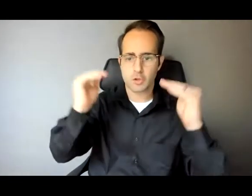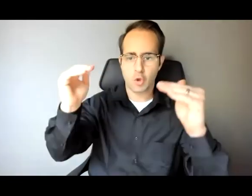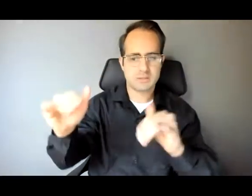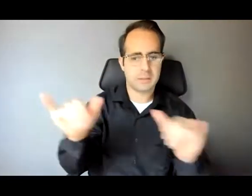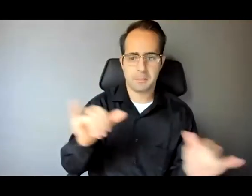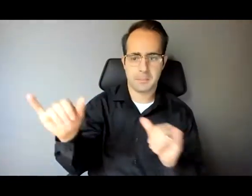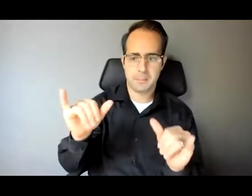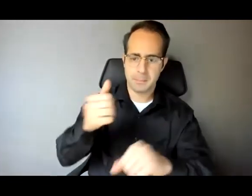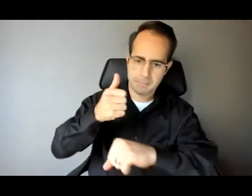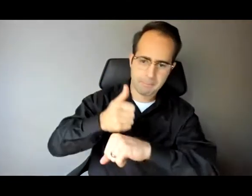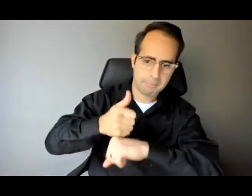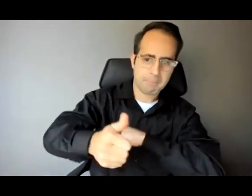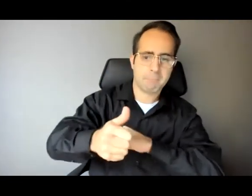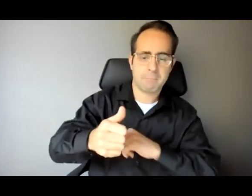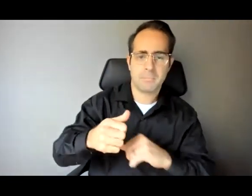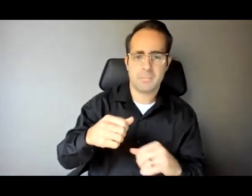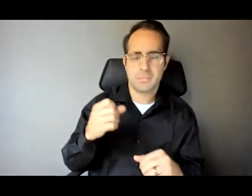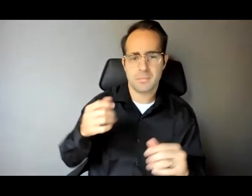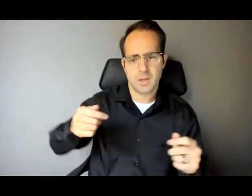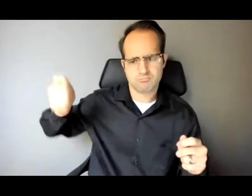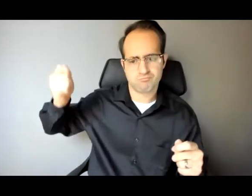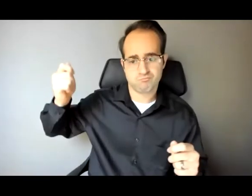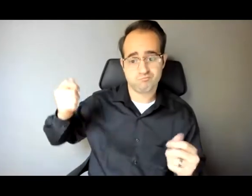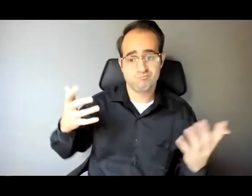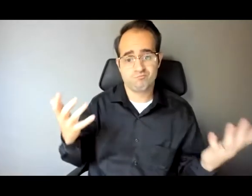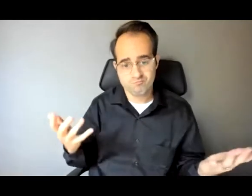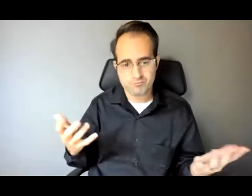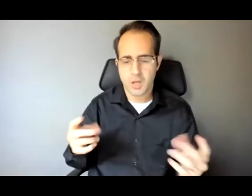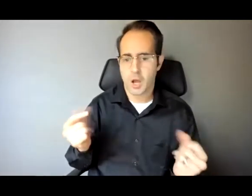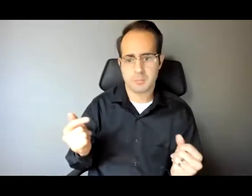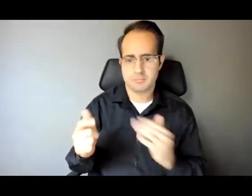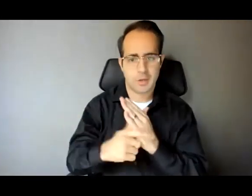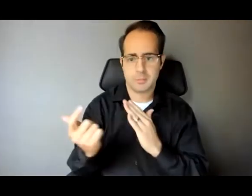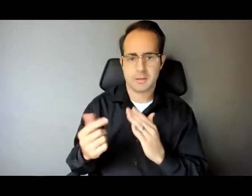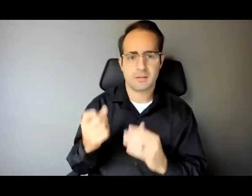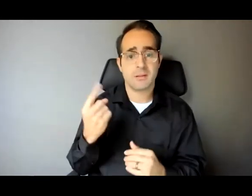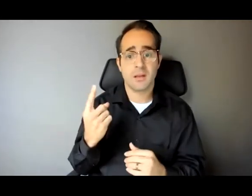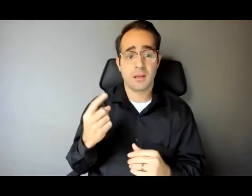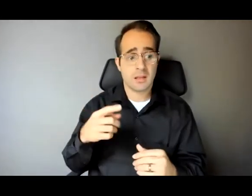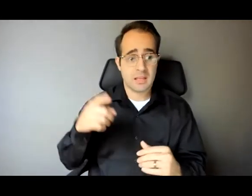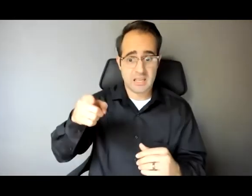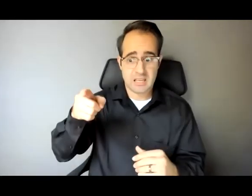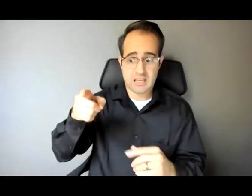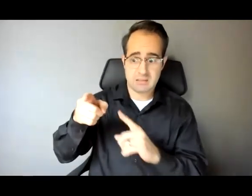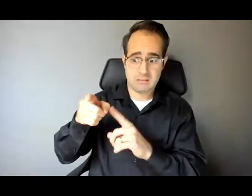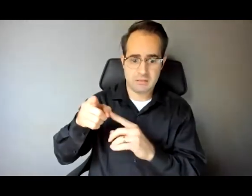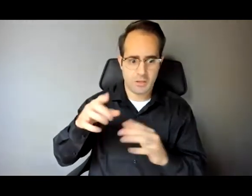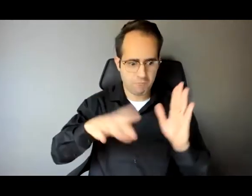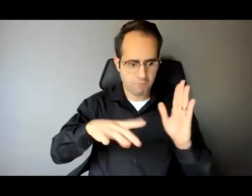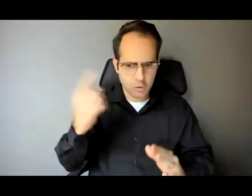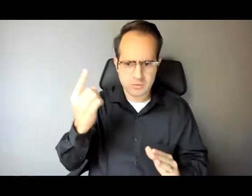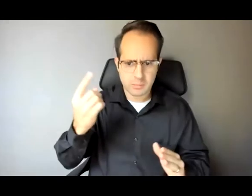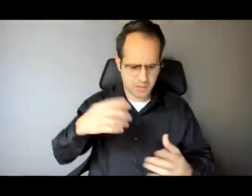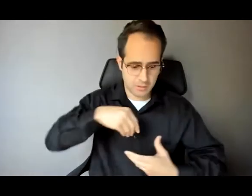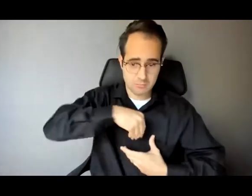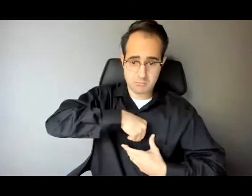Because the arresting officer didn't actually find any merchandise on my person, he got super angry and eventually kicked me down a flight of